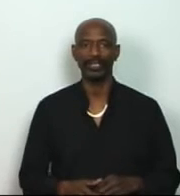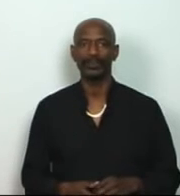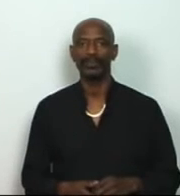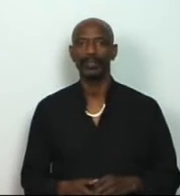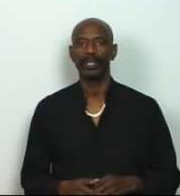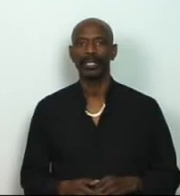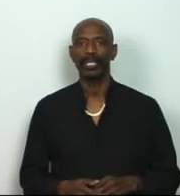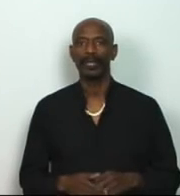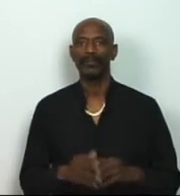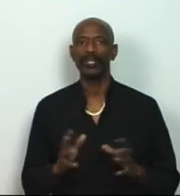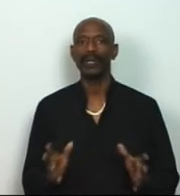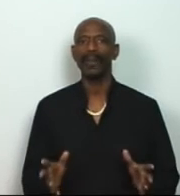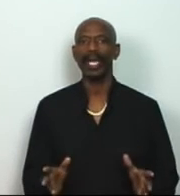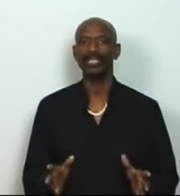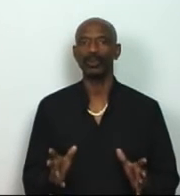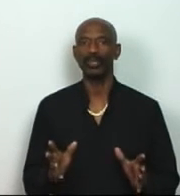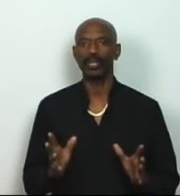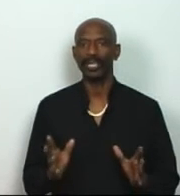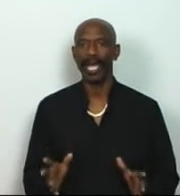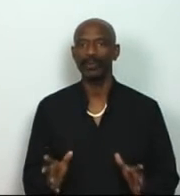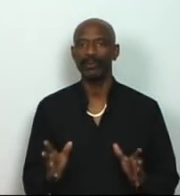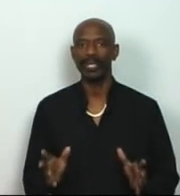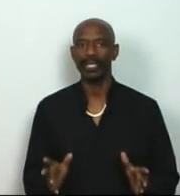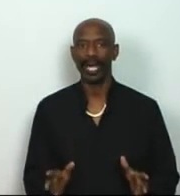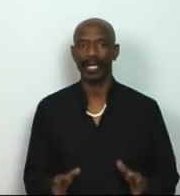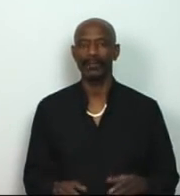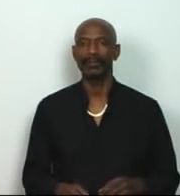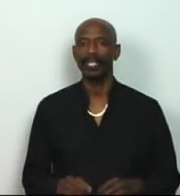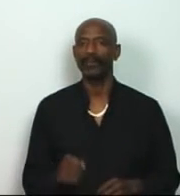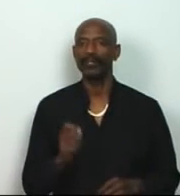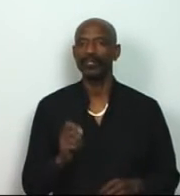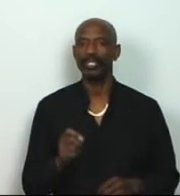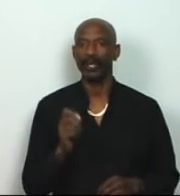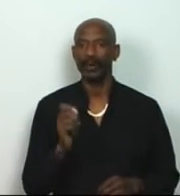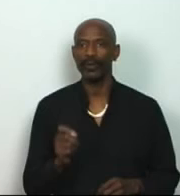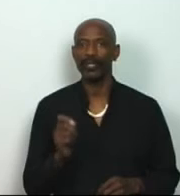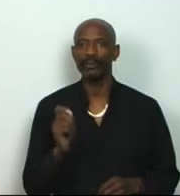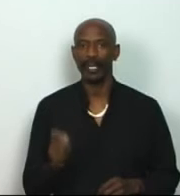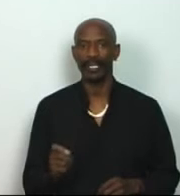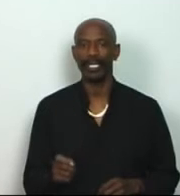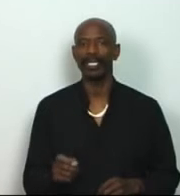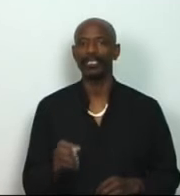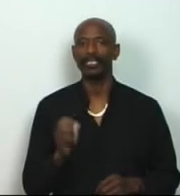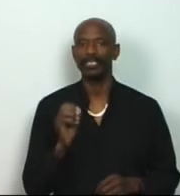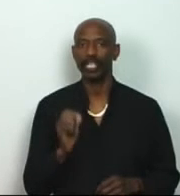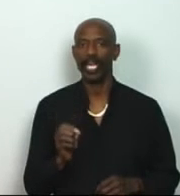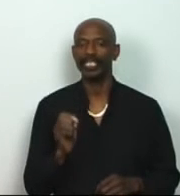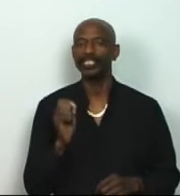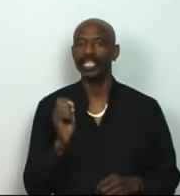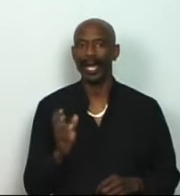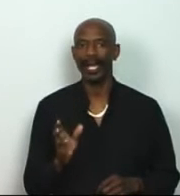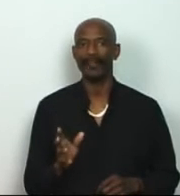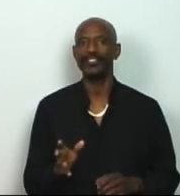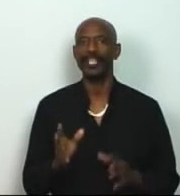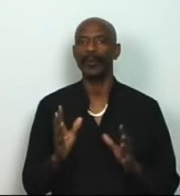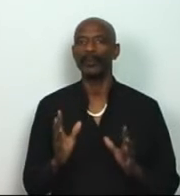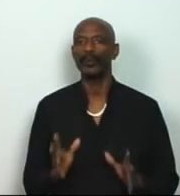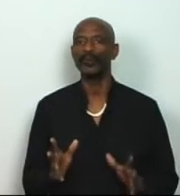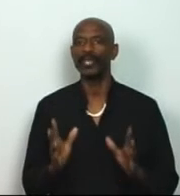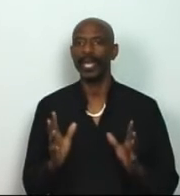If you could imagine what your life would be like if you could earn money, change lives, improve your